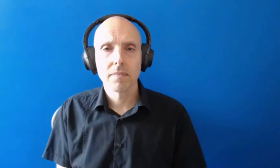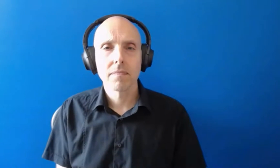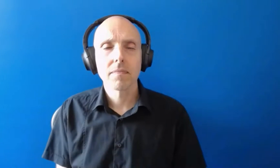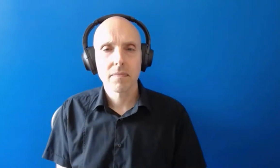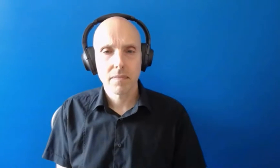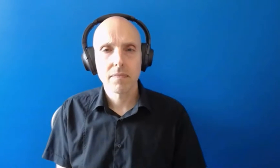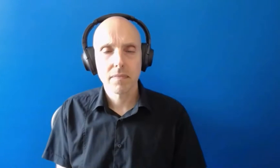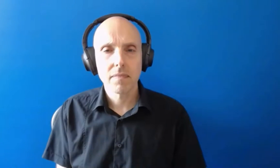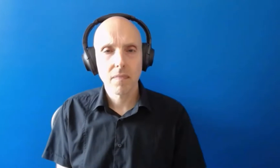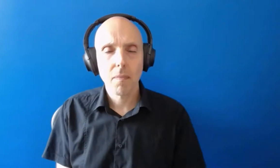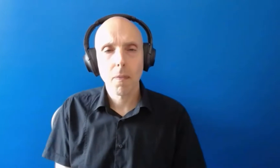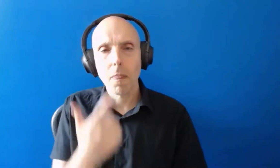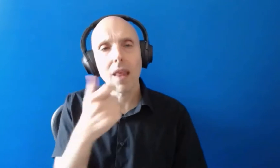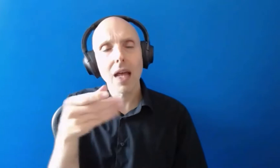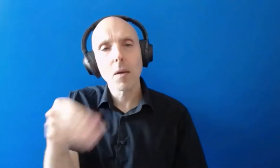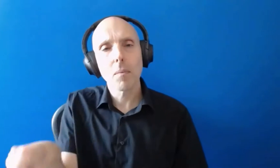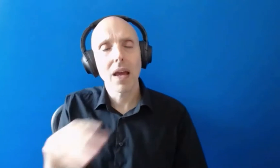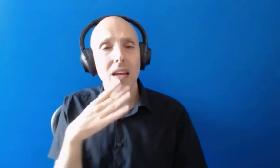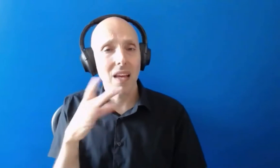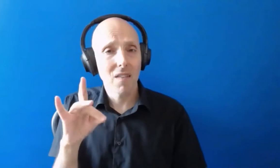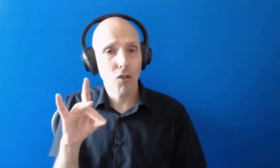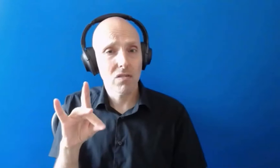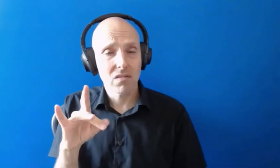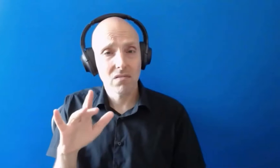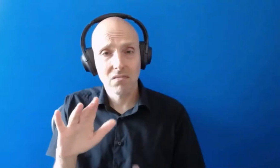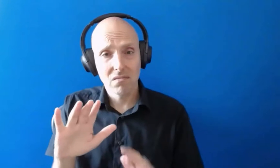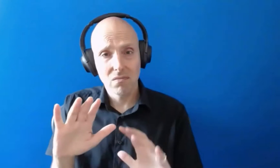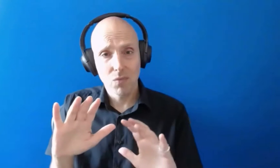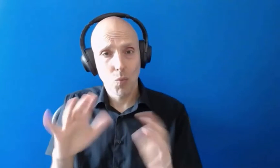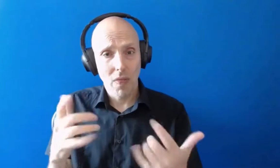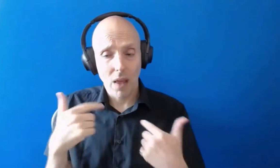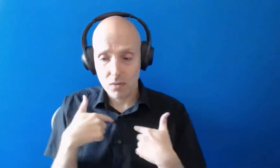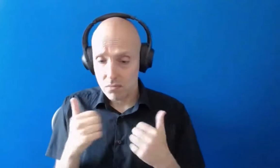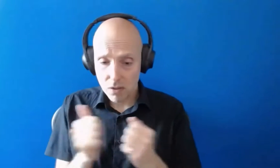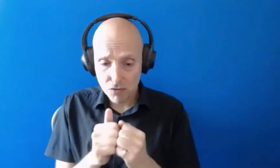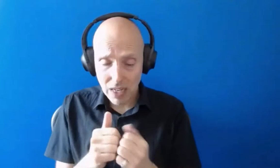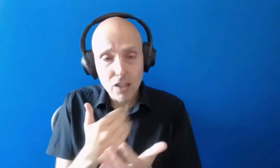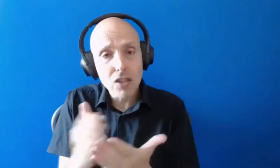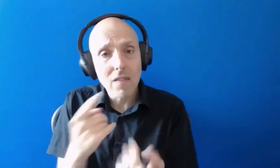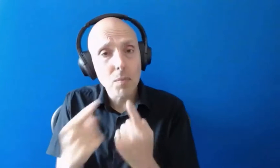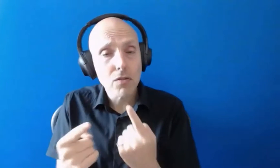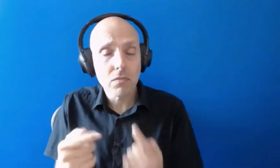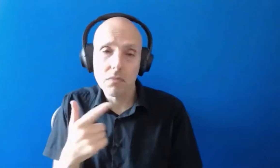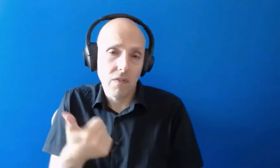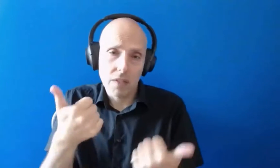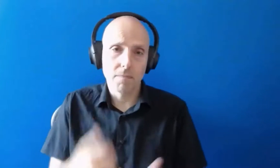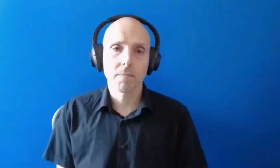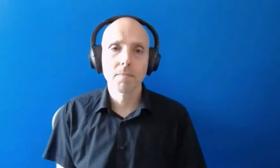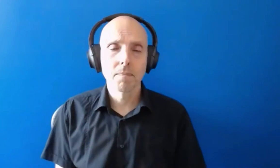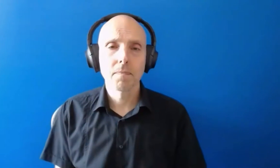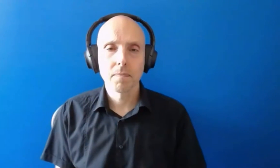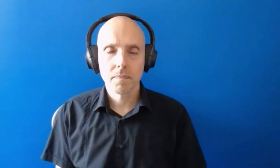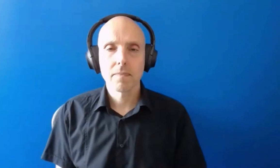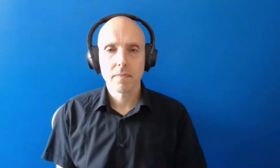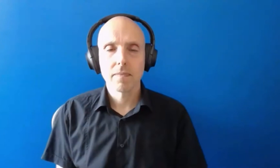um invoices for suppliers um without you needing to give consent for us to share information with them okay thank you i